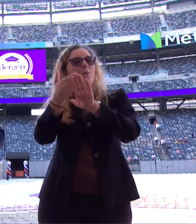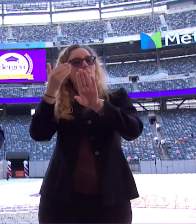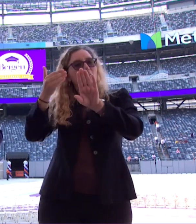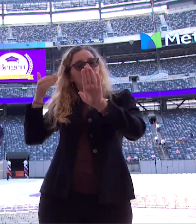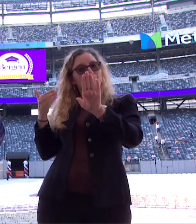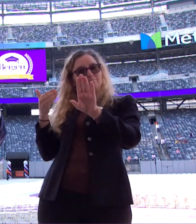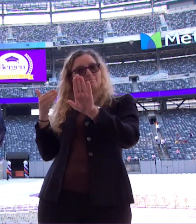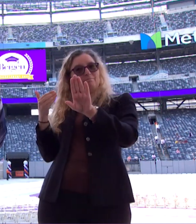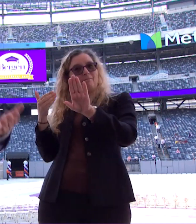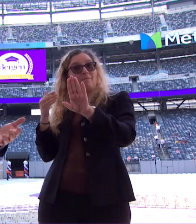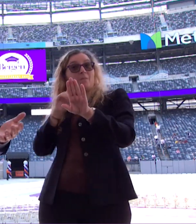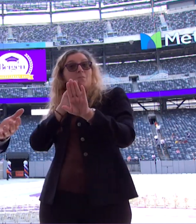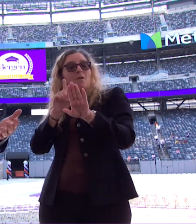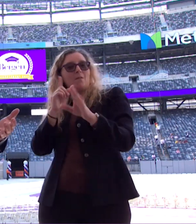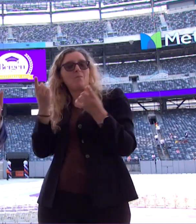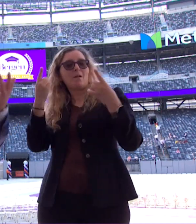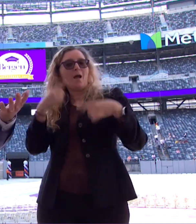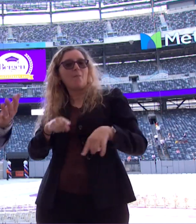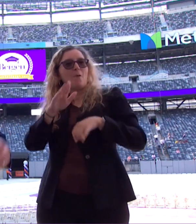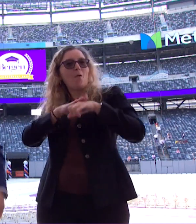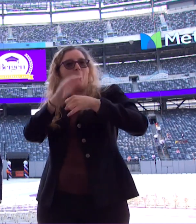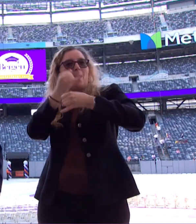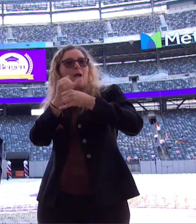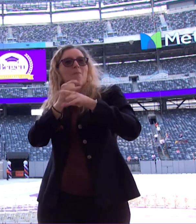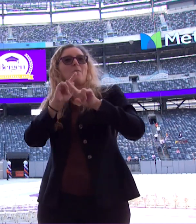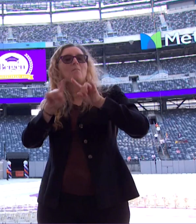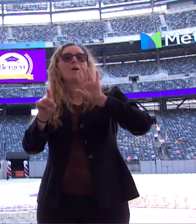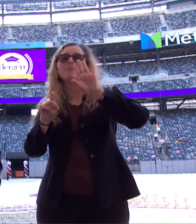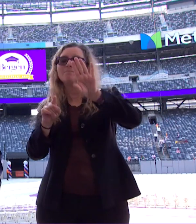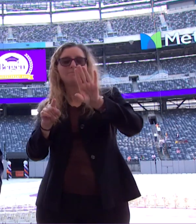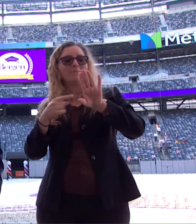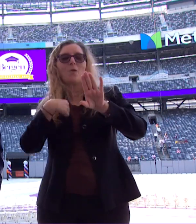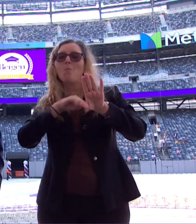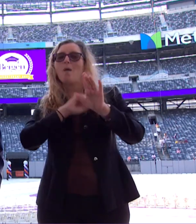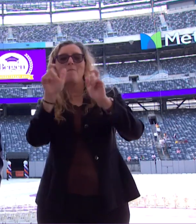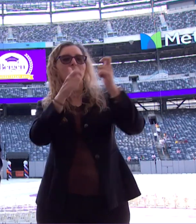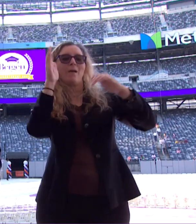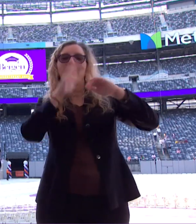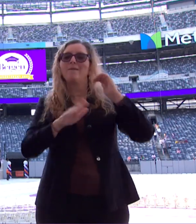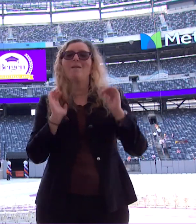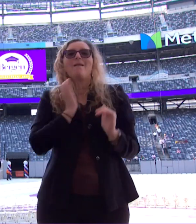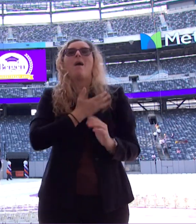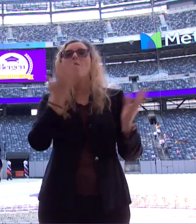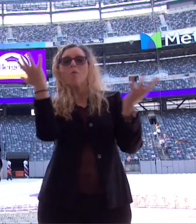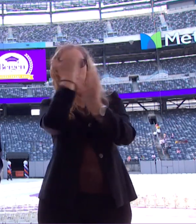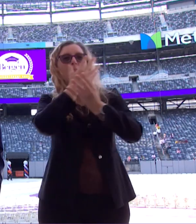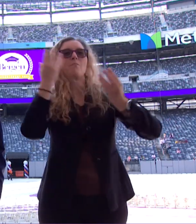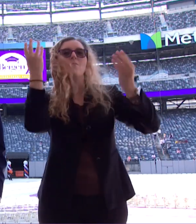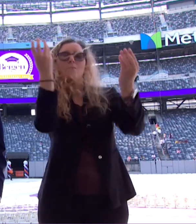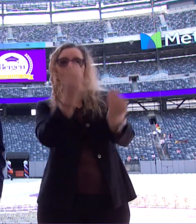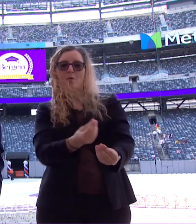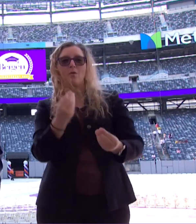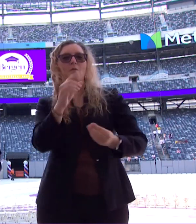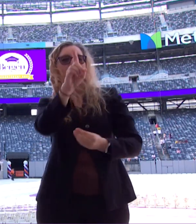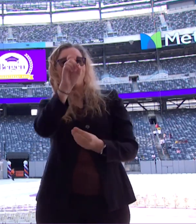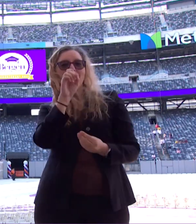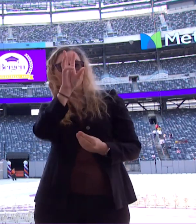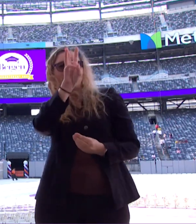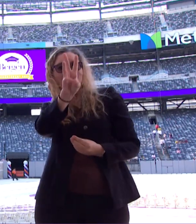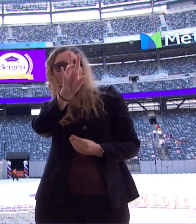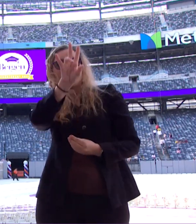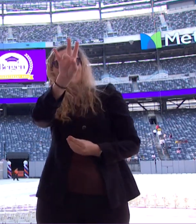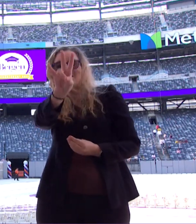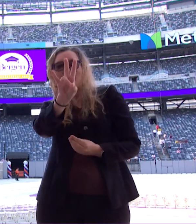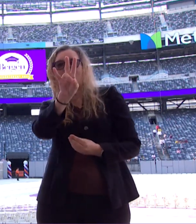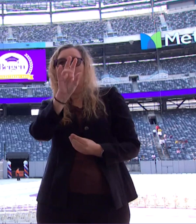we had our commencement on campus. But I'm happy to say we have outgrown our beautiful, palatial, 167-acre